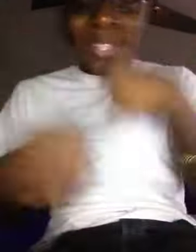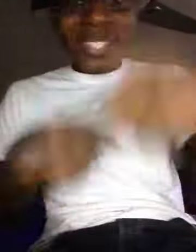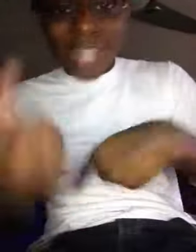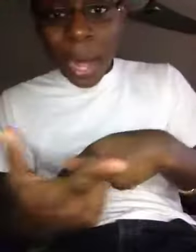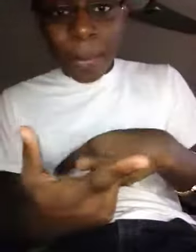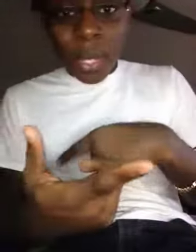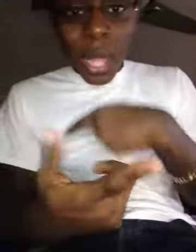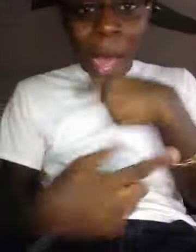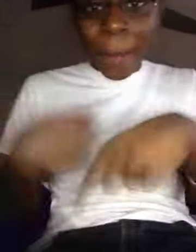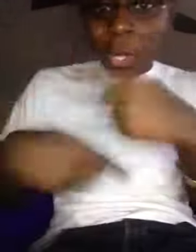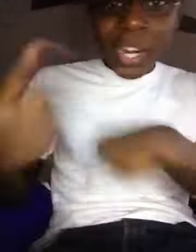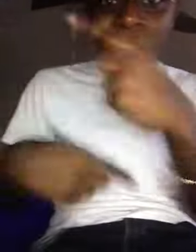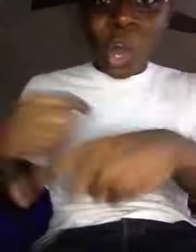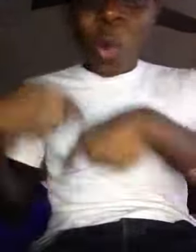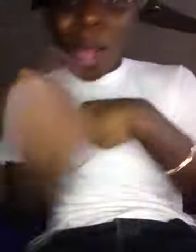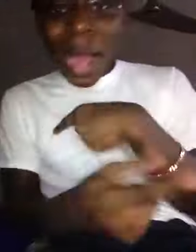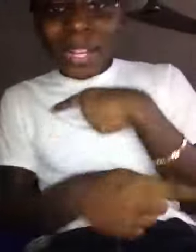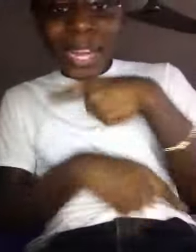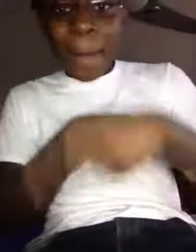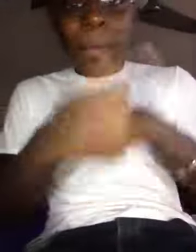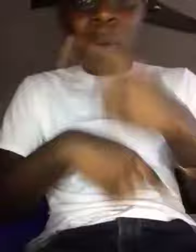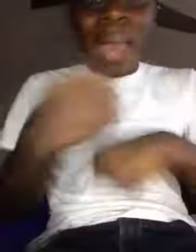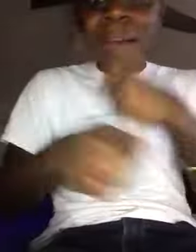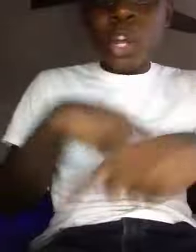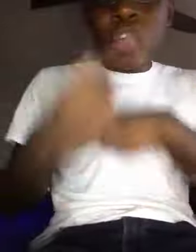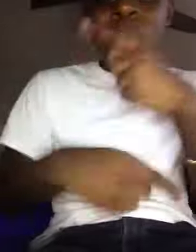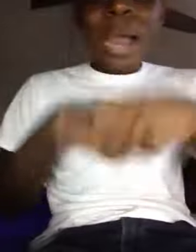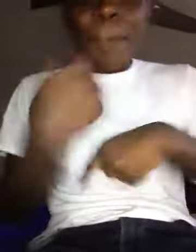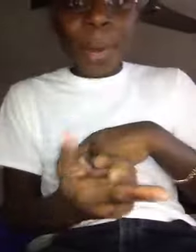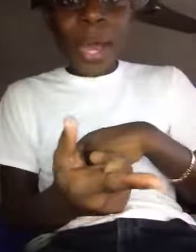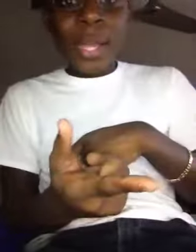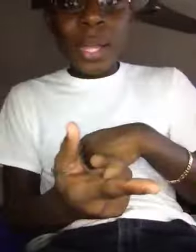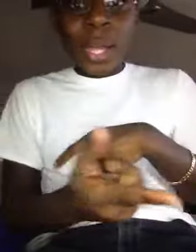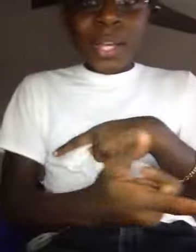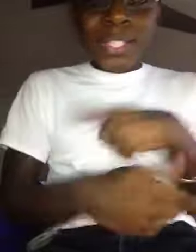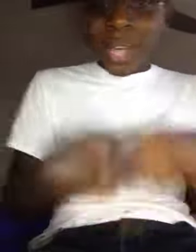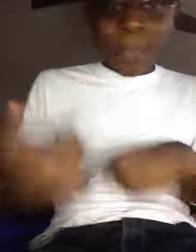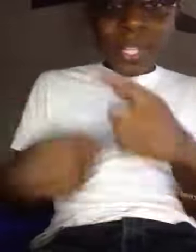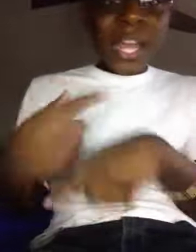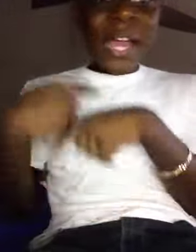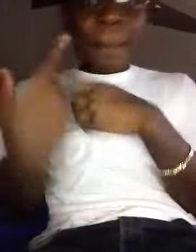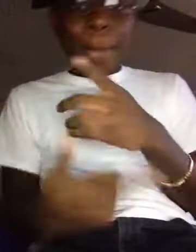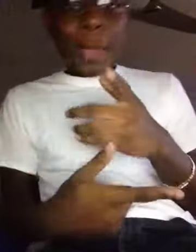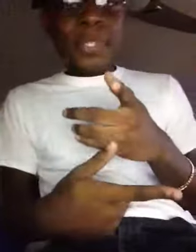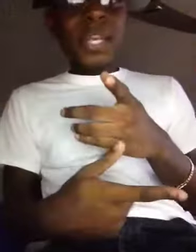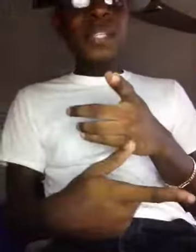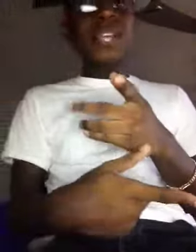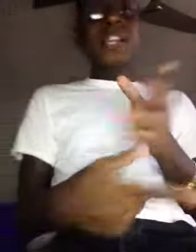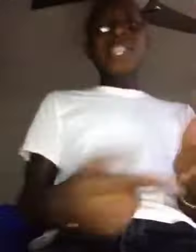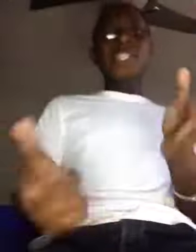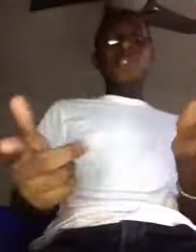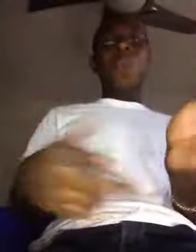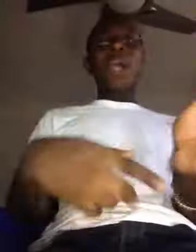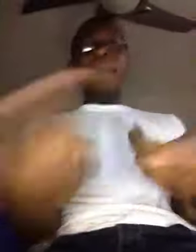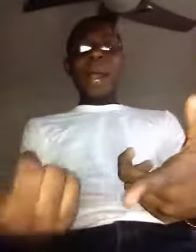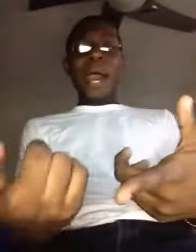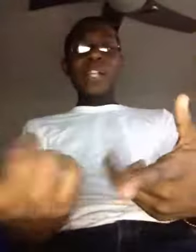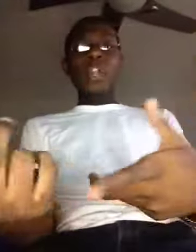stops, I'm gonna go hot like a mill out of crock pot, something like memes, cause this is why I'm hot, no,